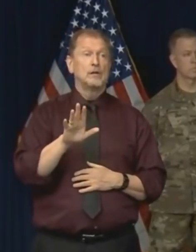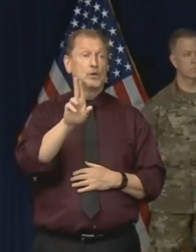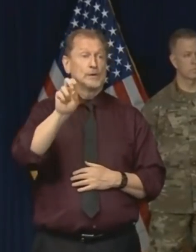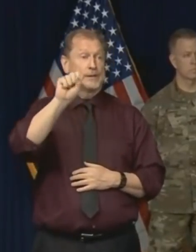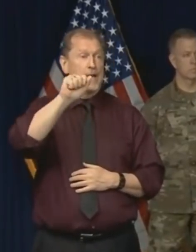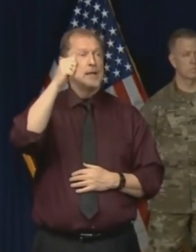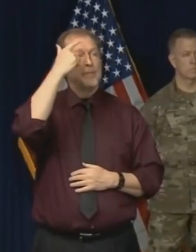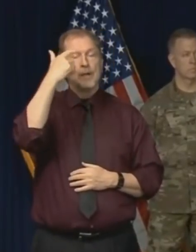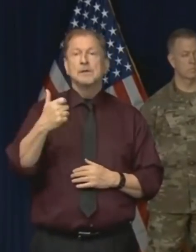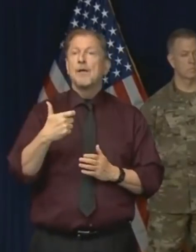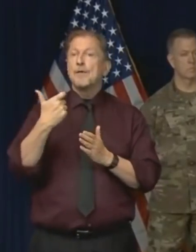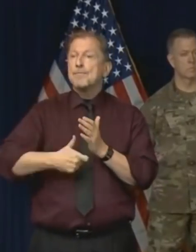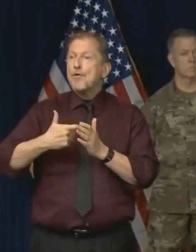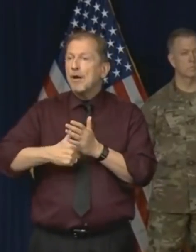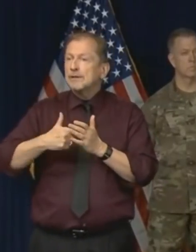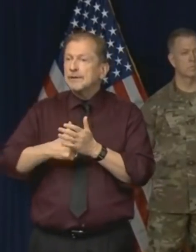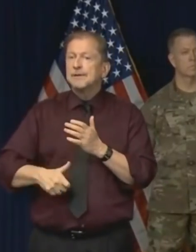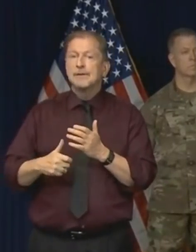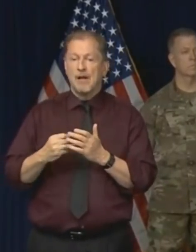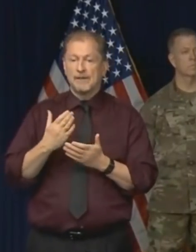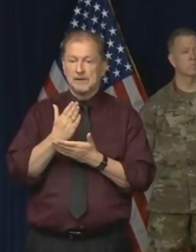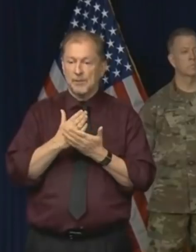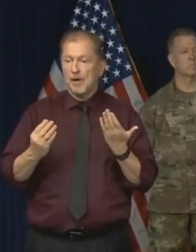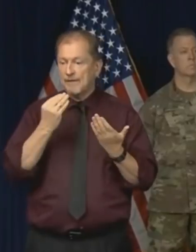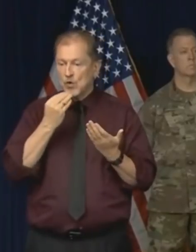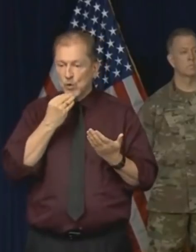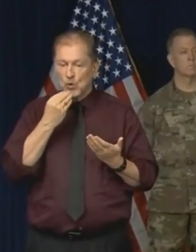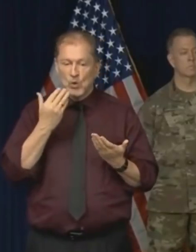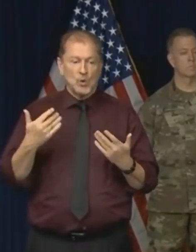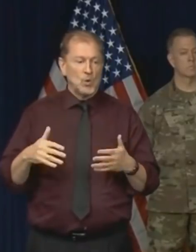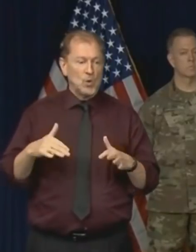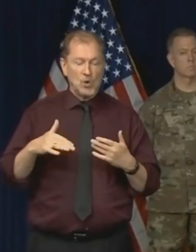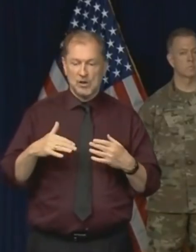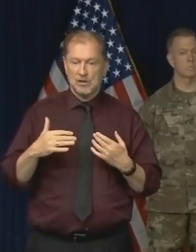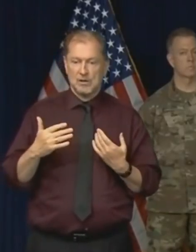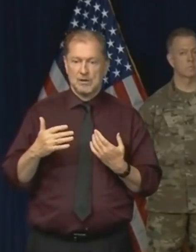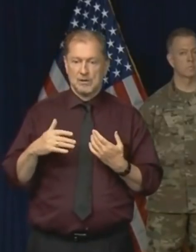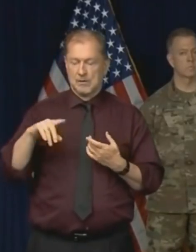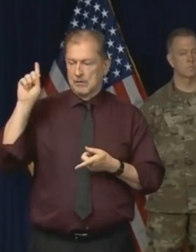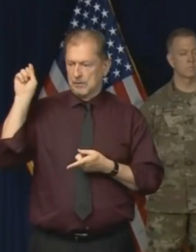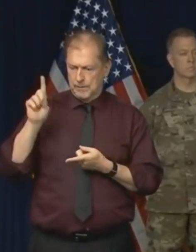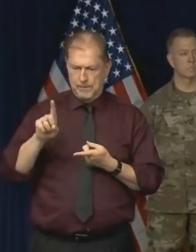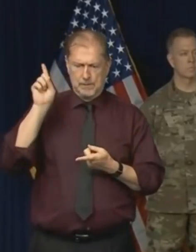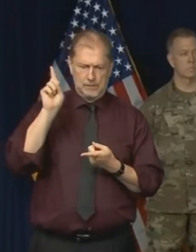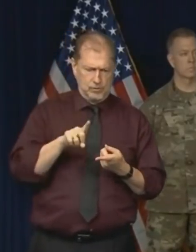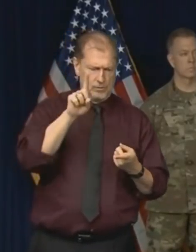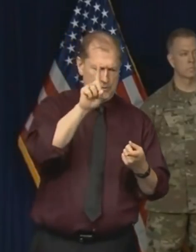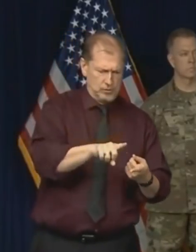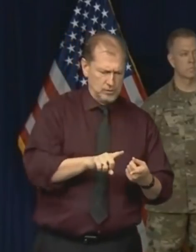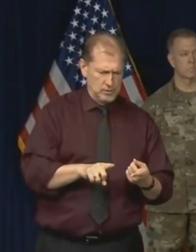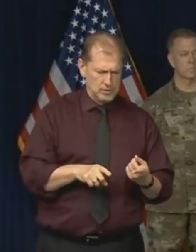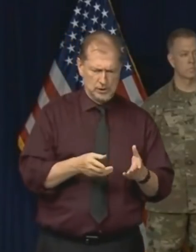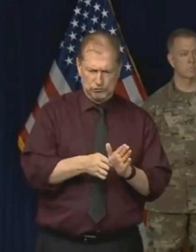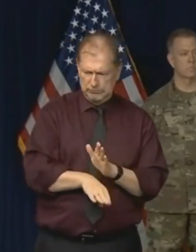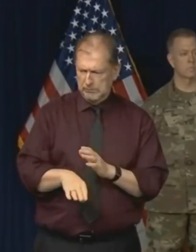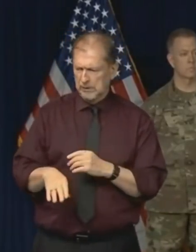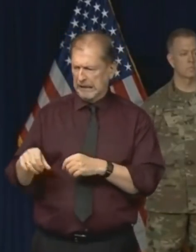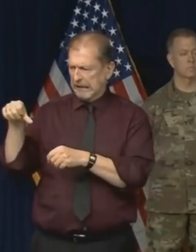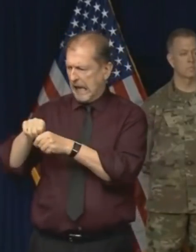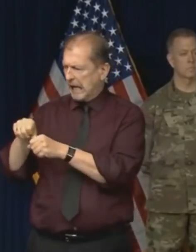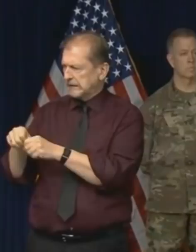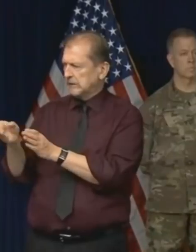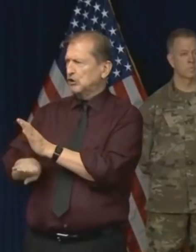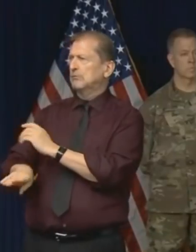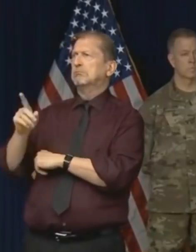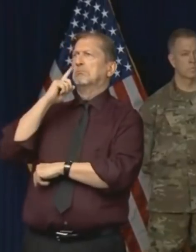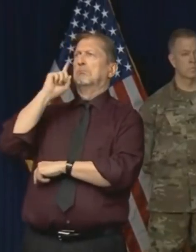the prices of commodities have sunk to, you know, lows not seen in a while. You've heard that about gasoline. You've seen it,